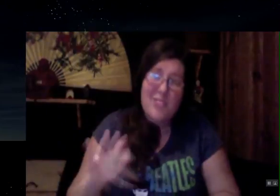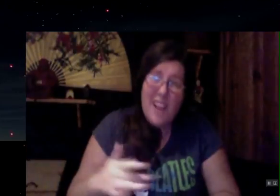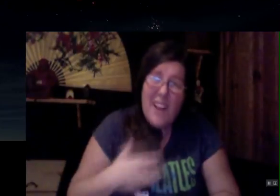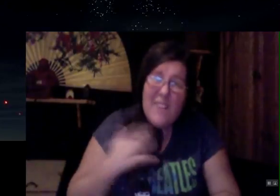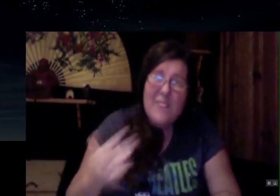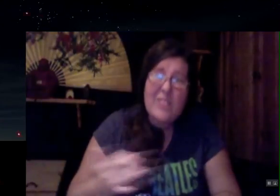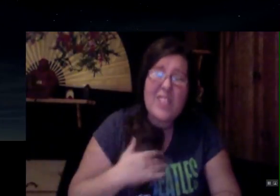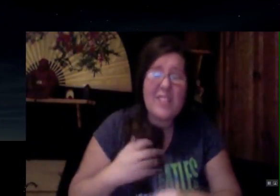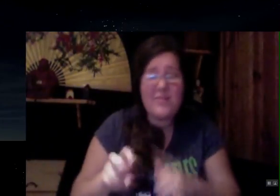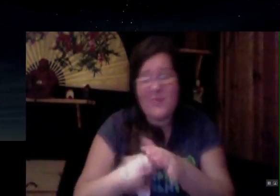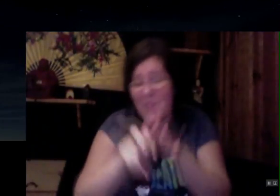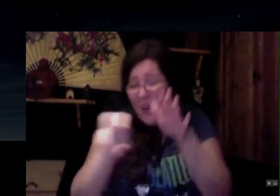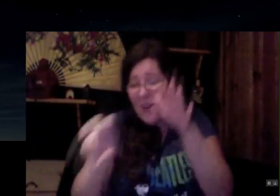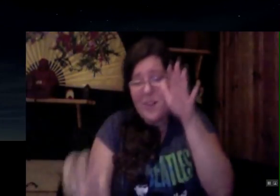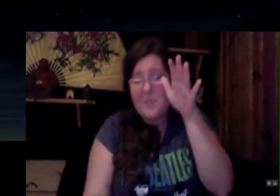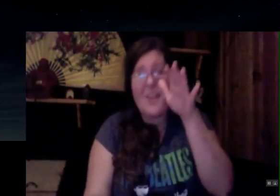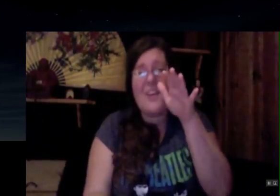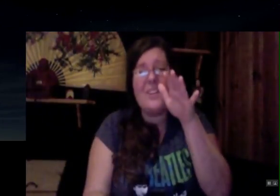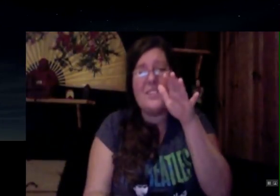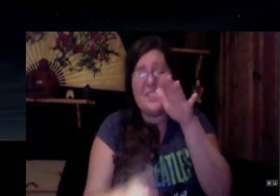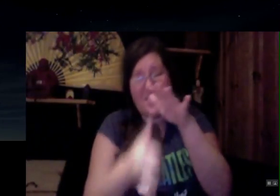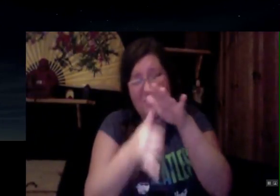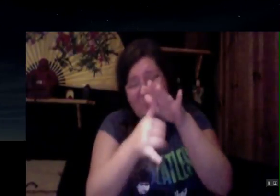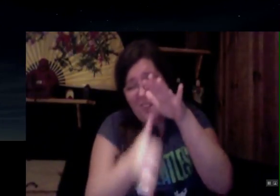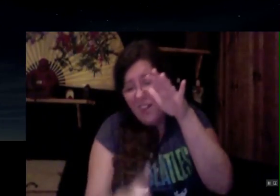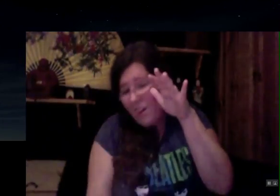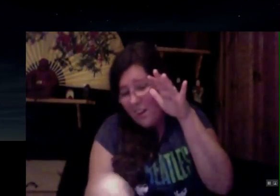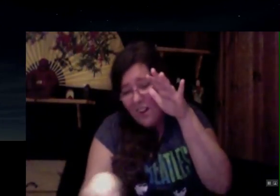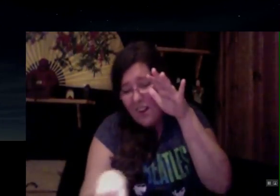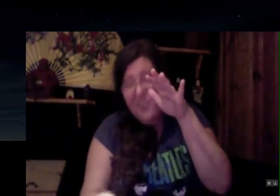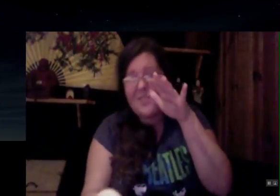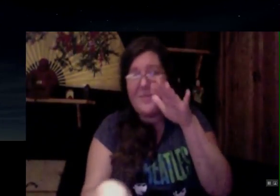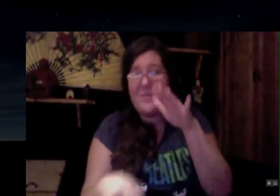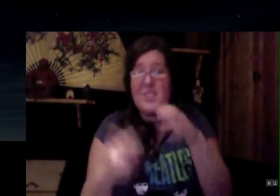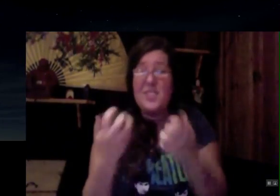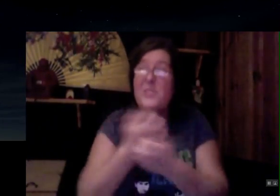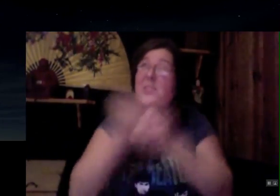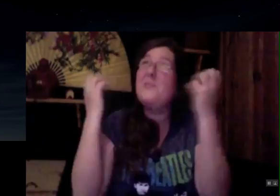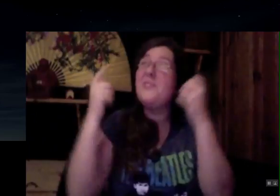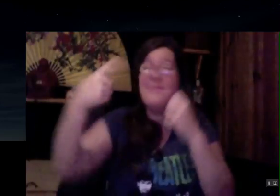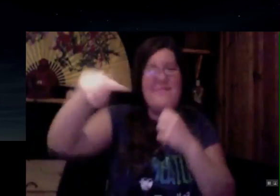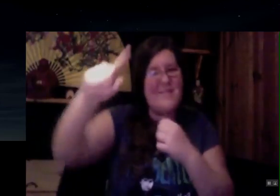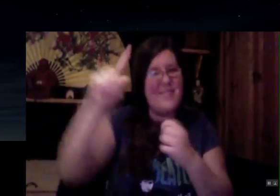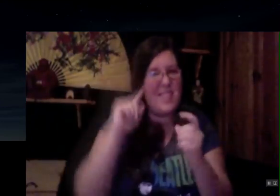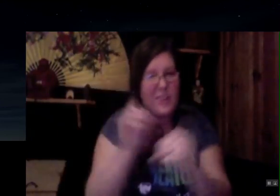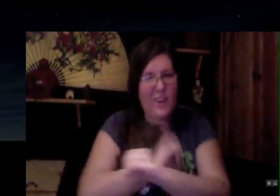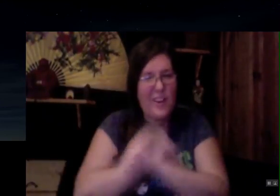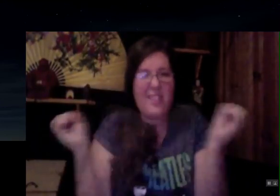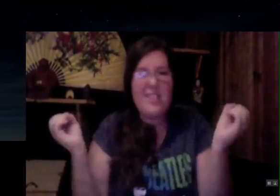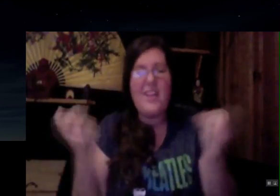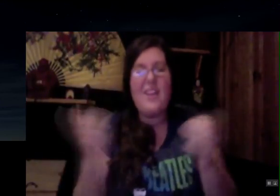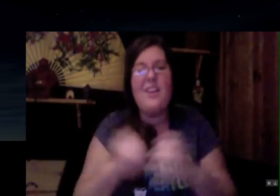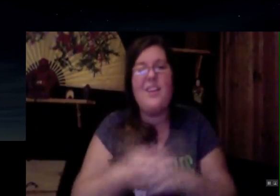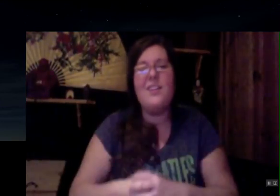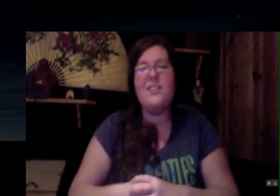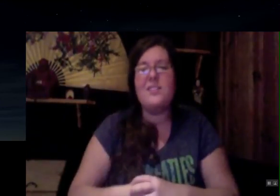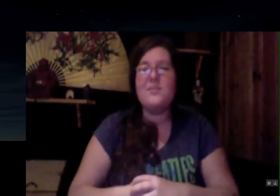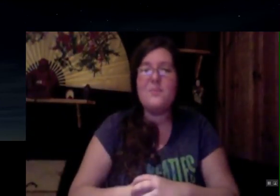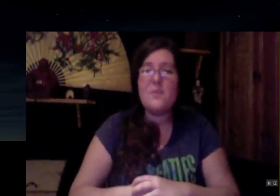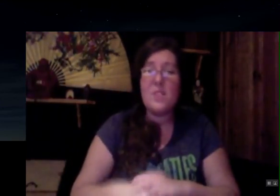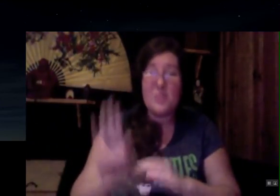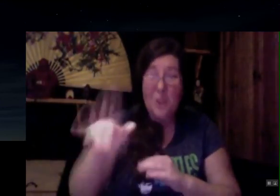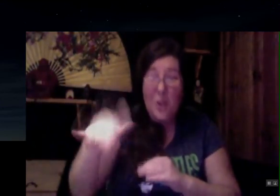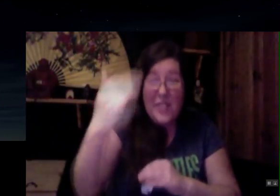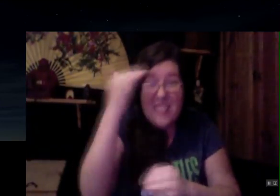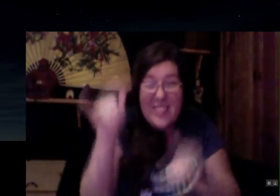Do you ever feel already buried deep? Six feet under screens and no one seems to hear a thing.